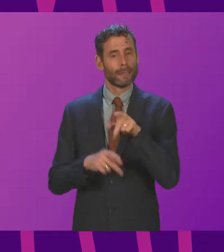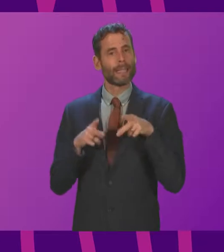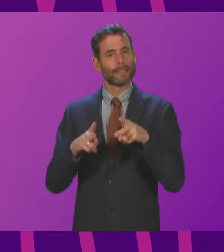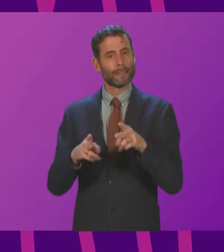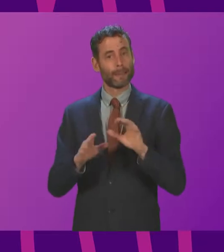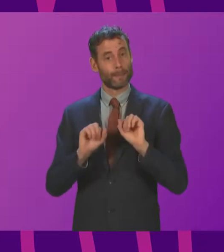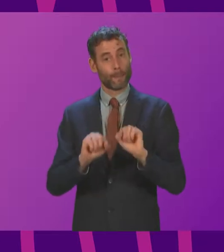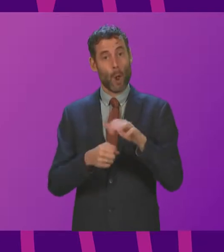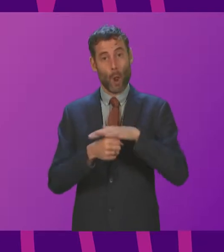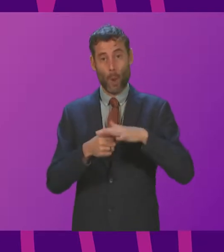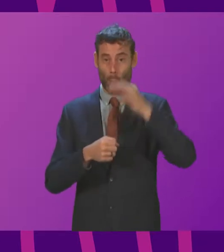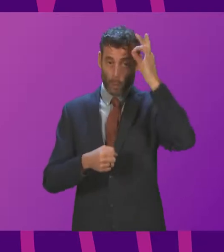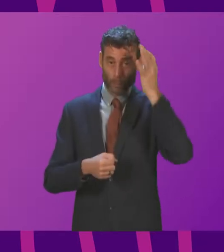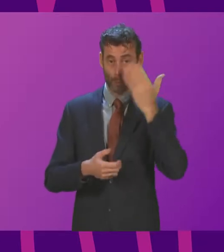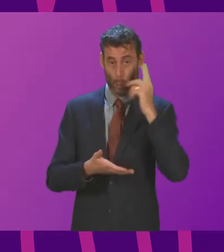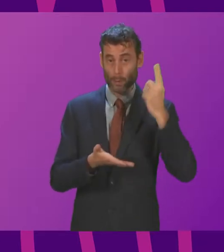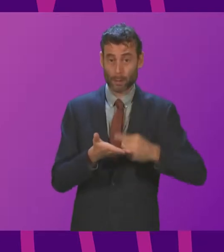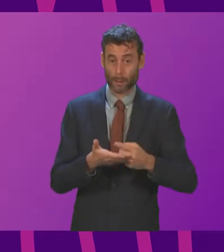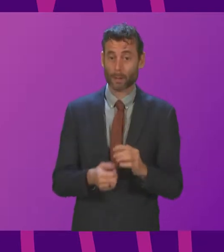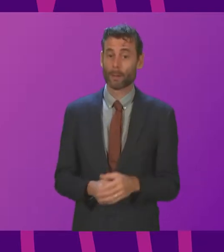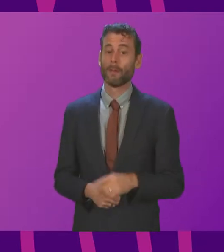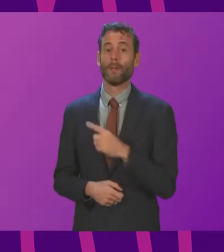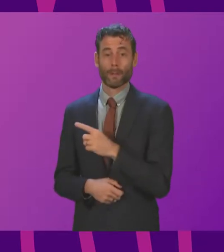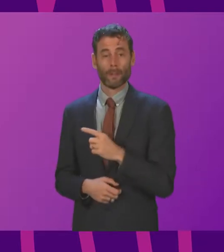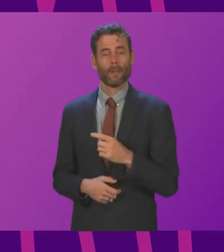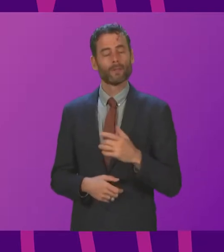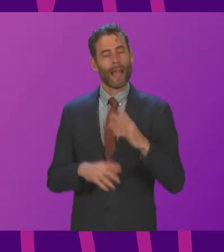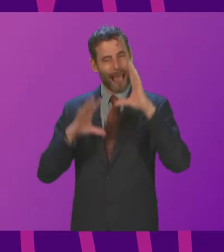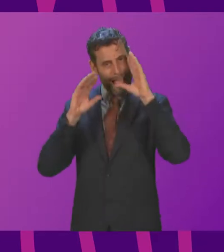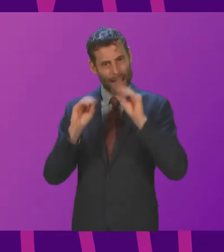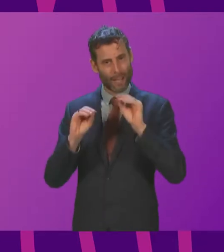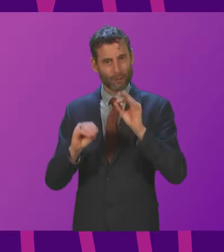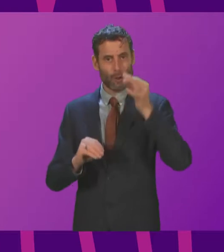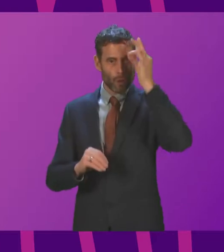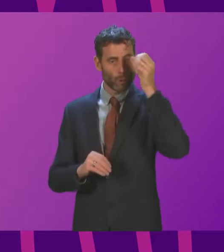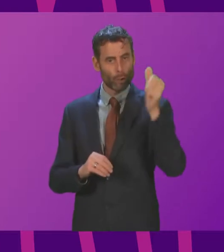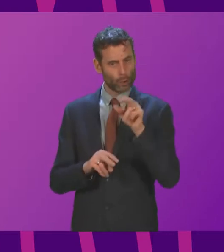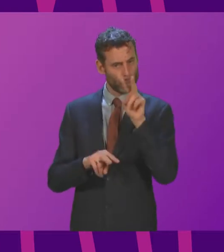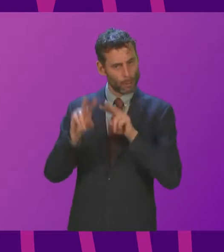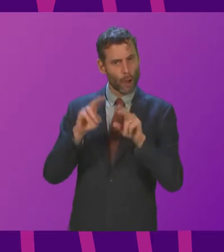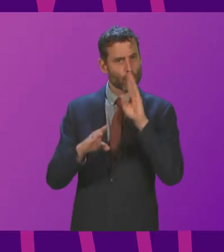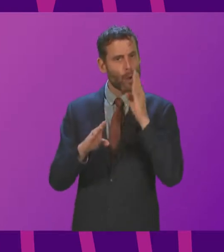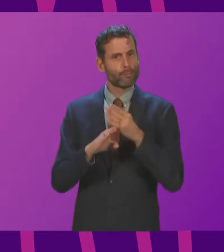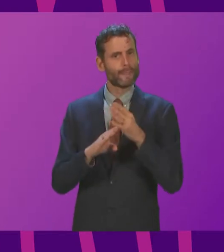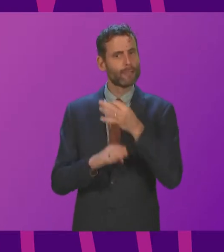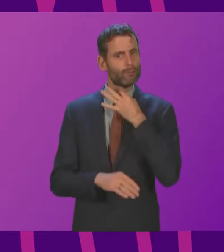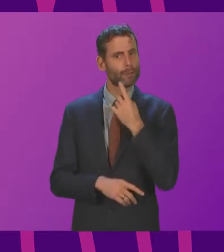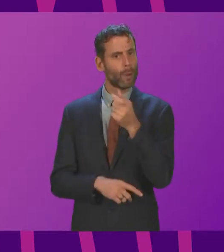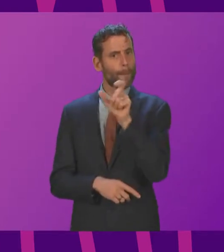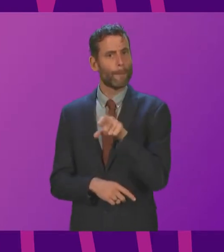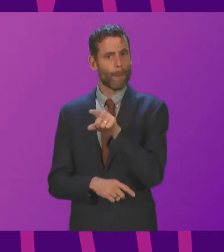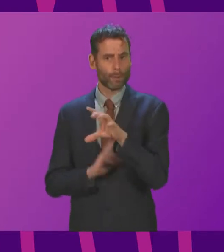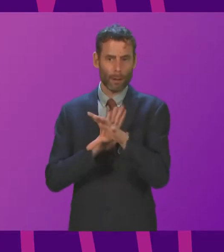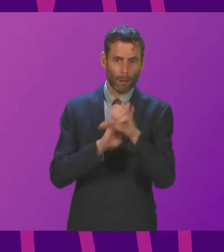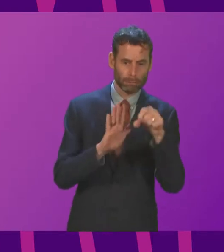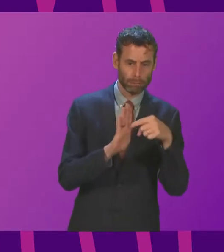clear that prior to introducing biometric systems an education authority should carry out a privacy impact assessment or proportionate equivalent and consult with